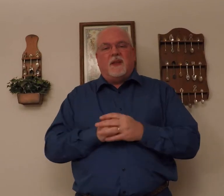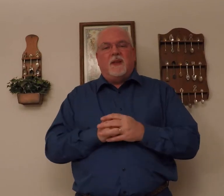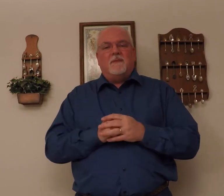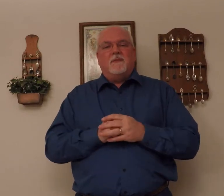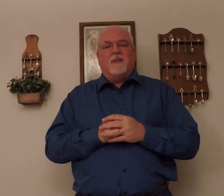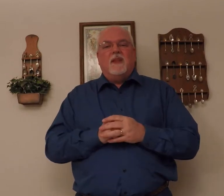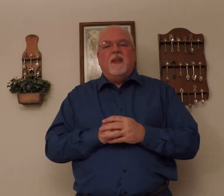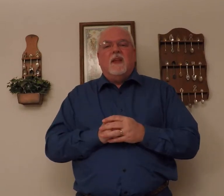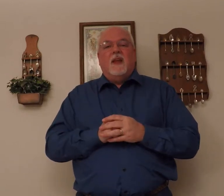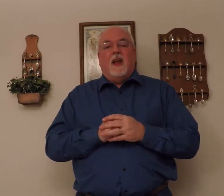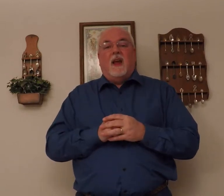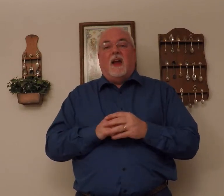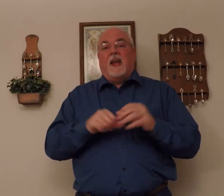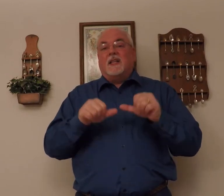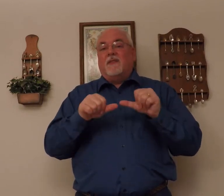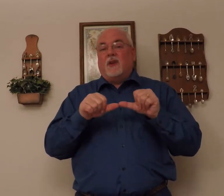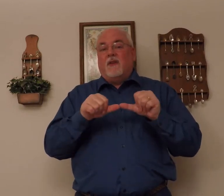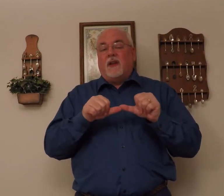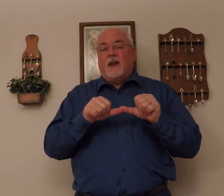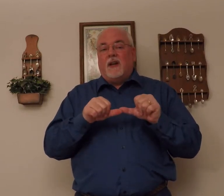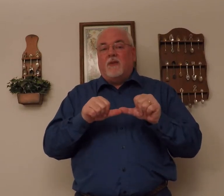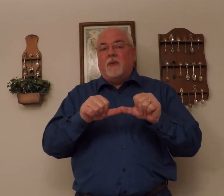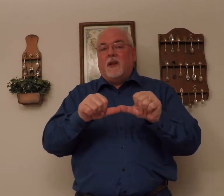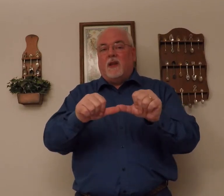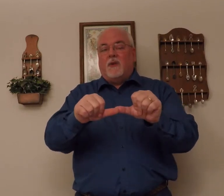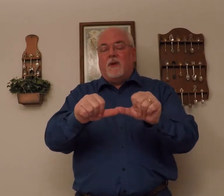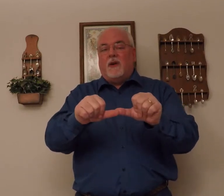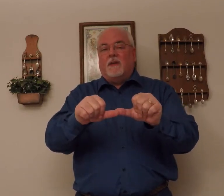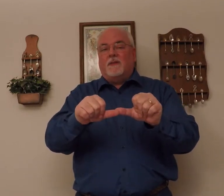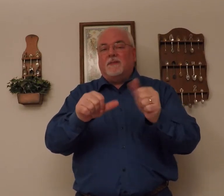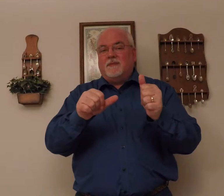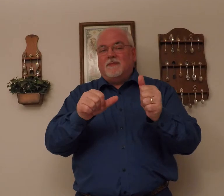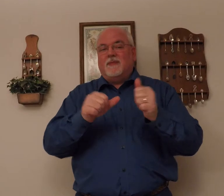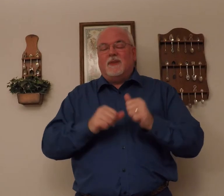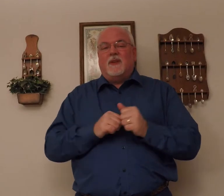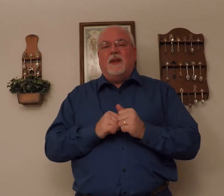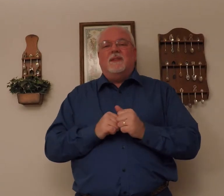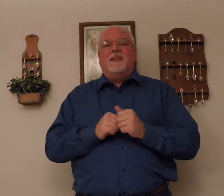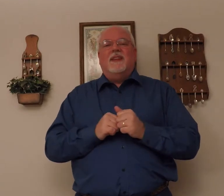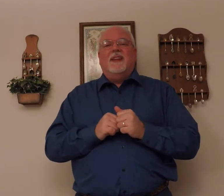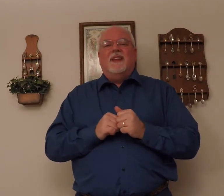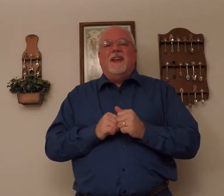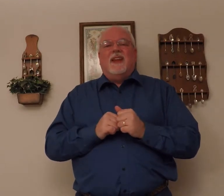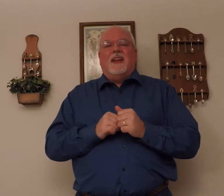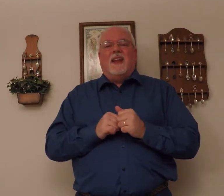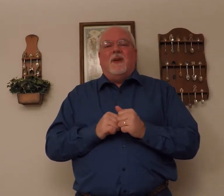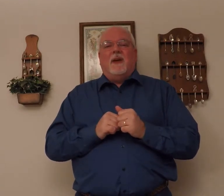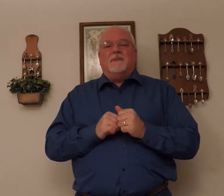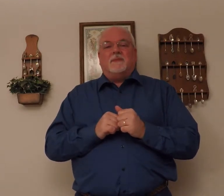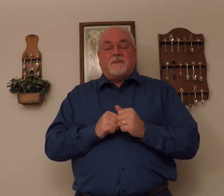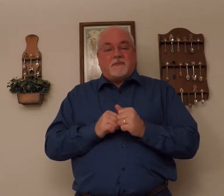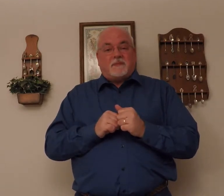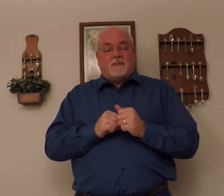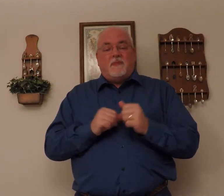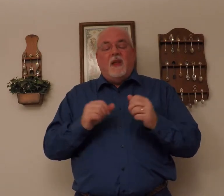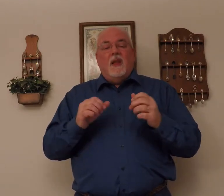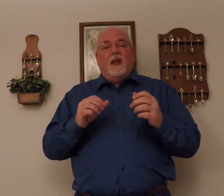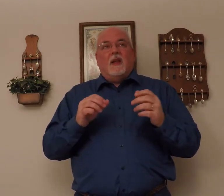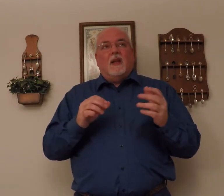Okay. I guess if you're left handed it would be the other way around. Okay. Anyway. I